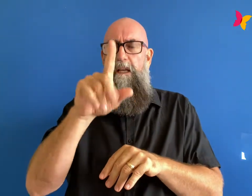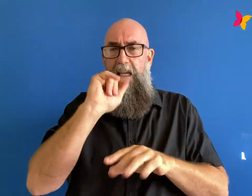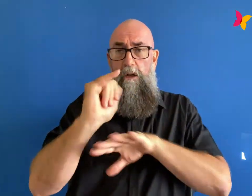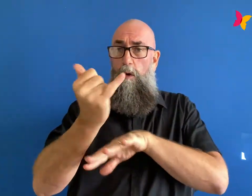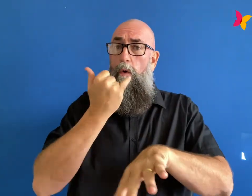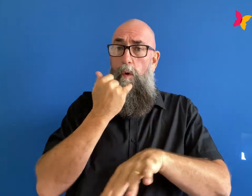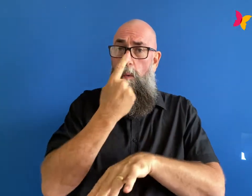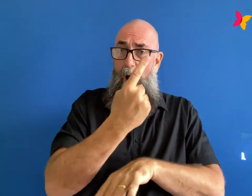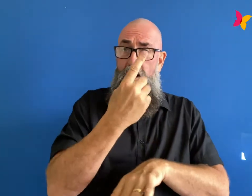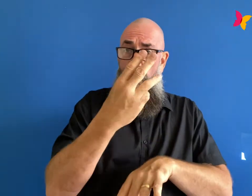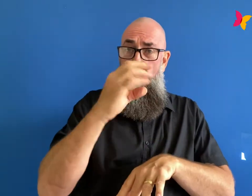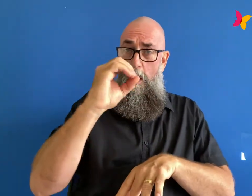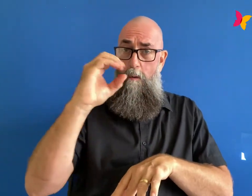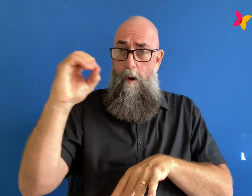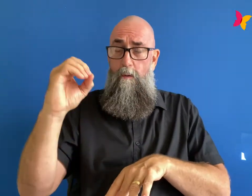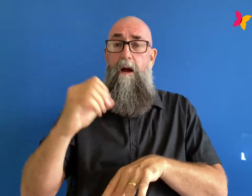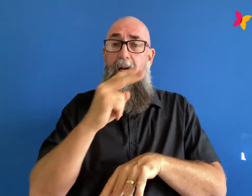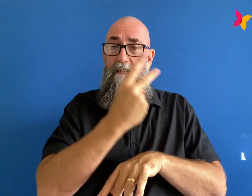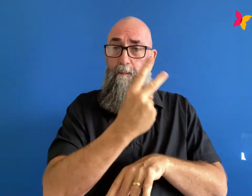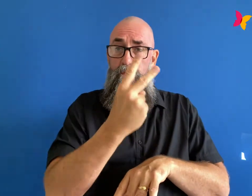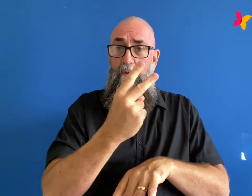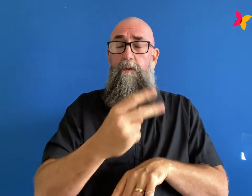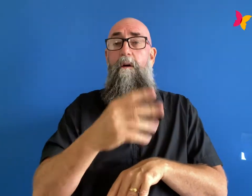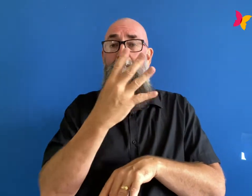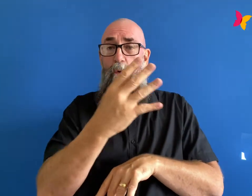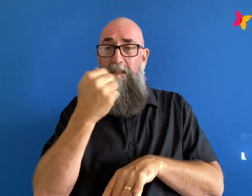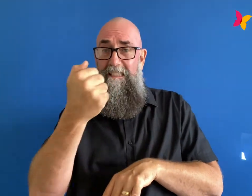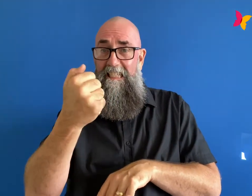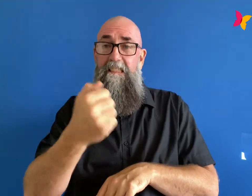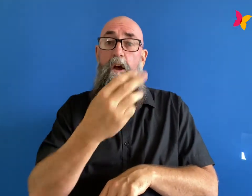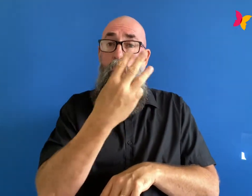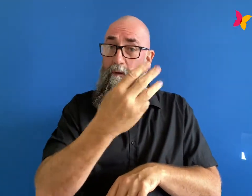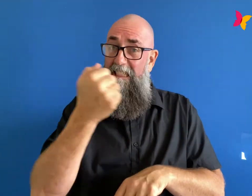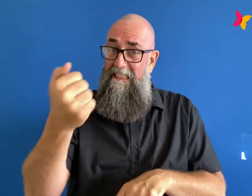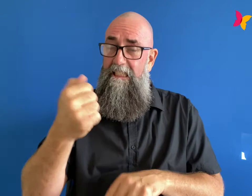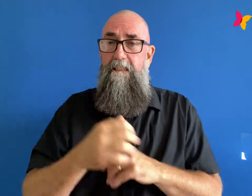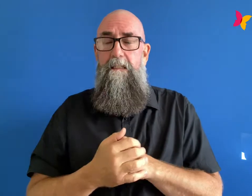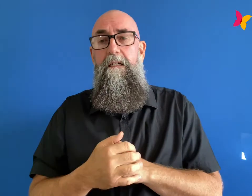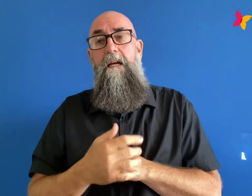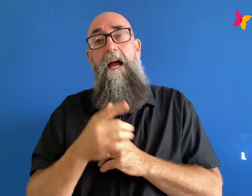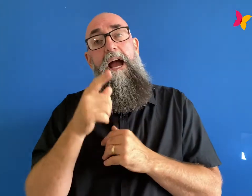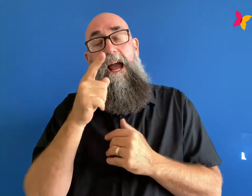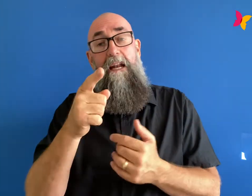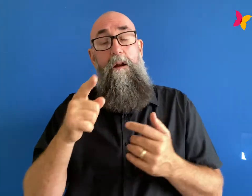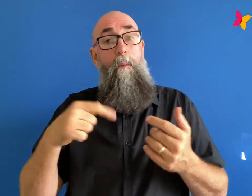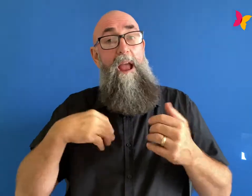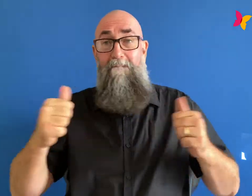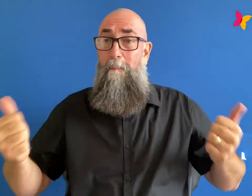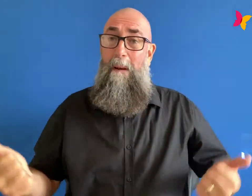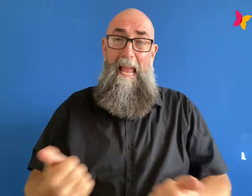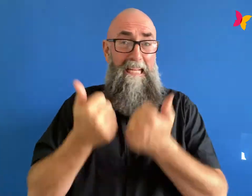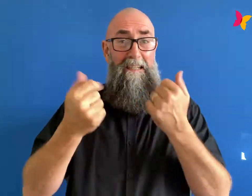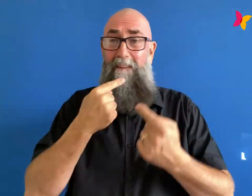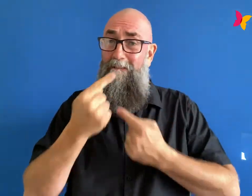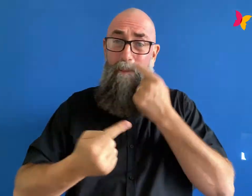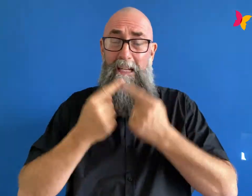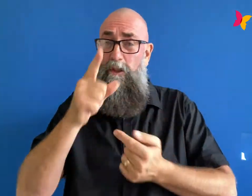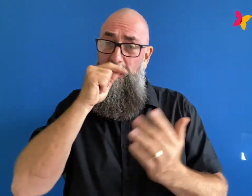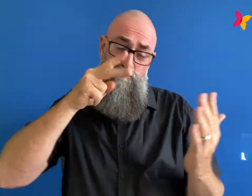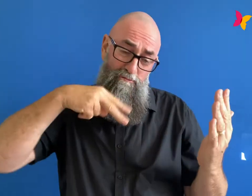224636 and as always there's a bunch of resources in the show notes not alone has